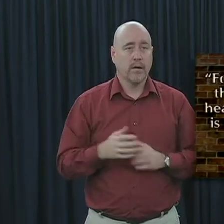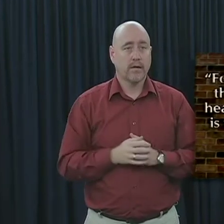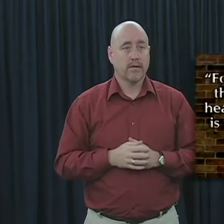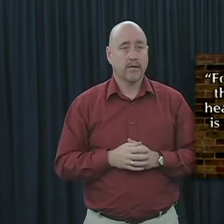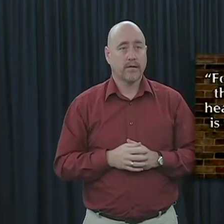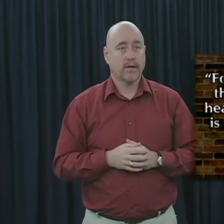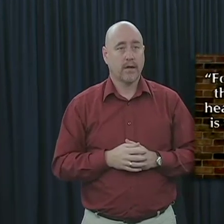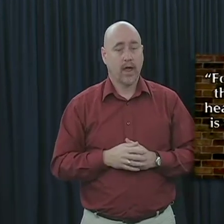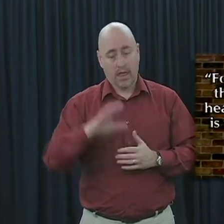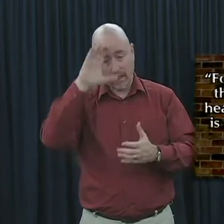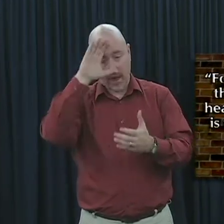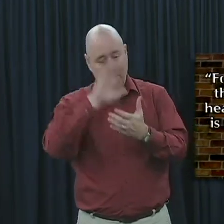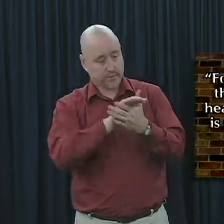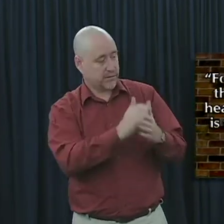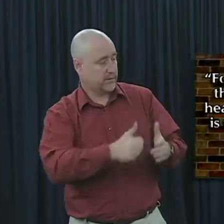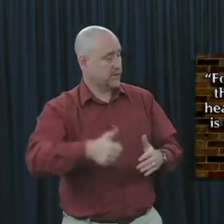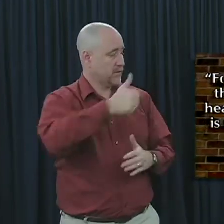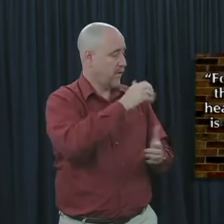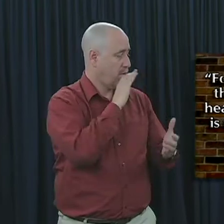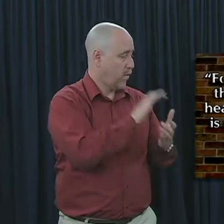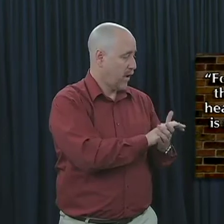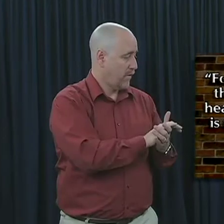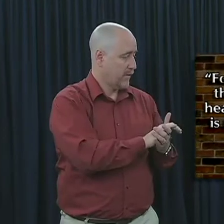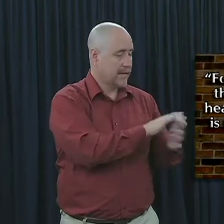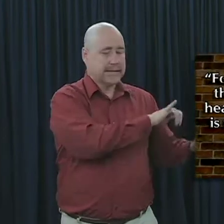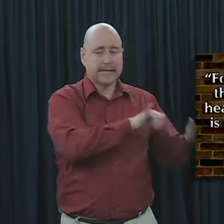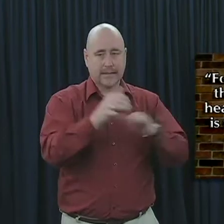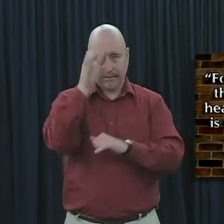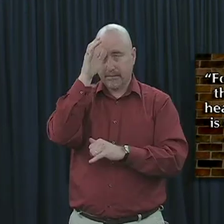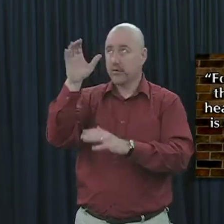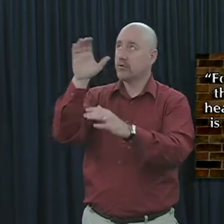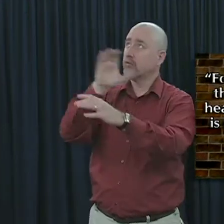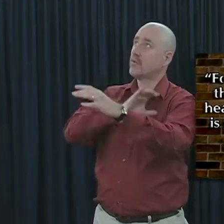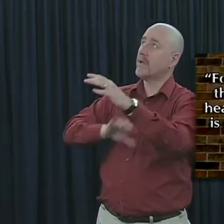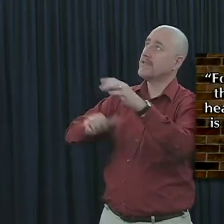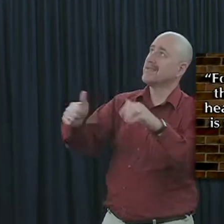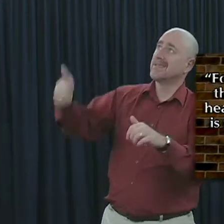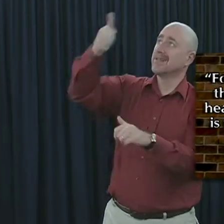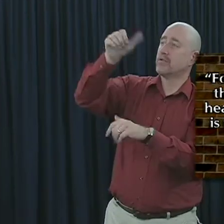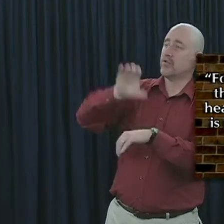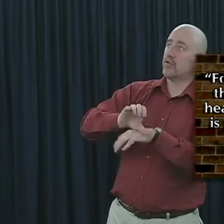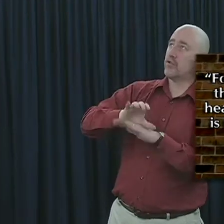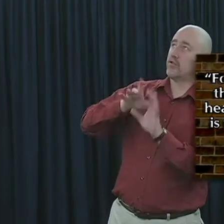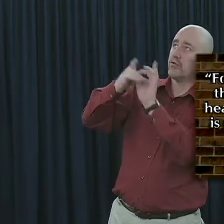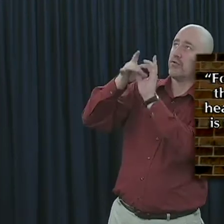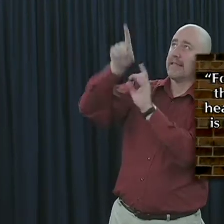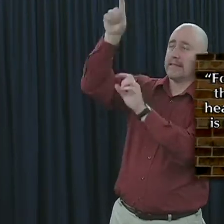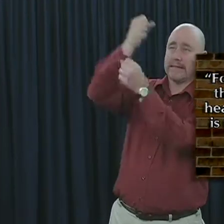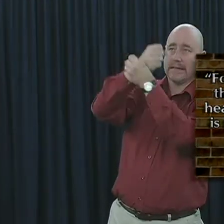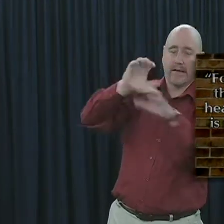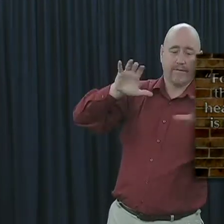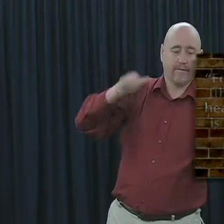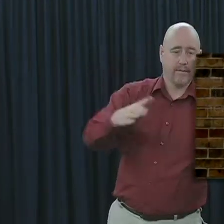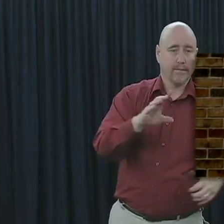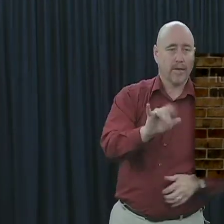For the husband is head of the wife, as also Christ is head of the church, and he is the Savior of the body.